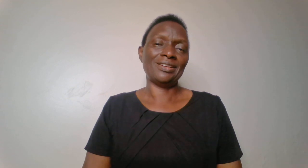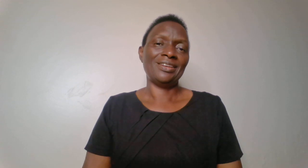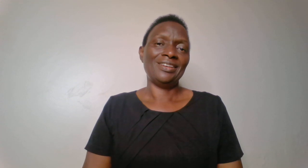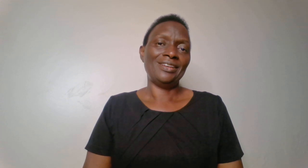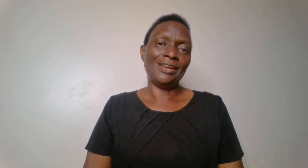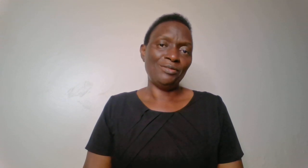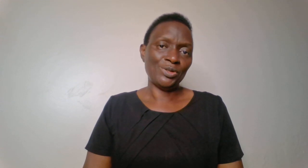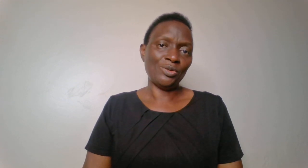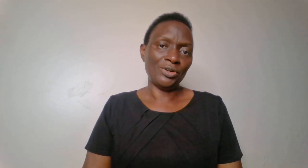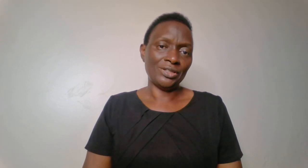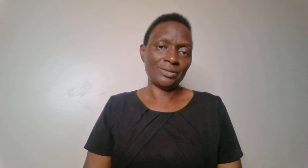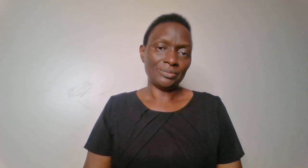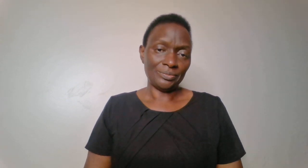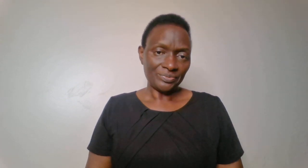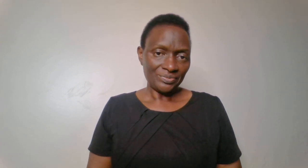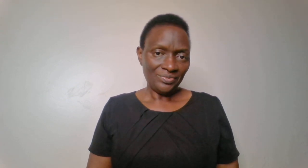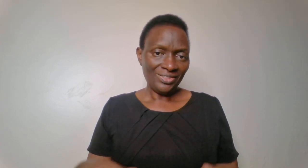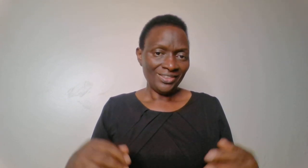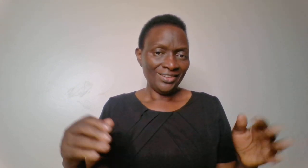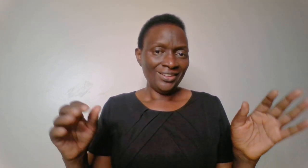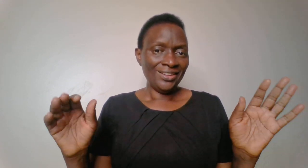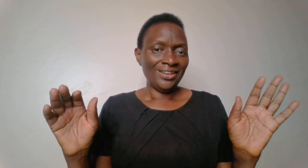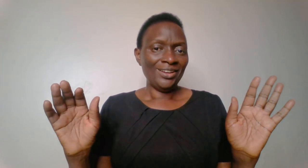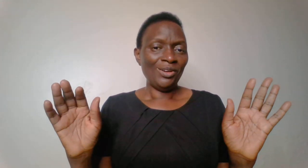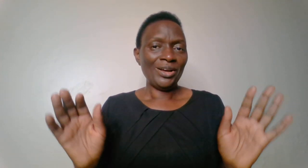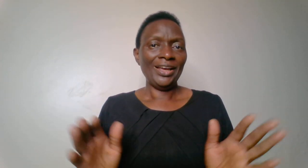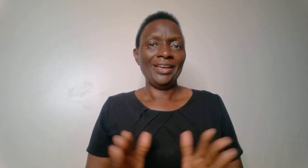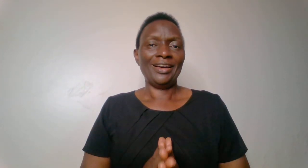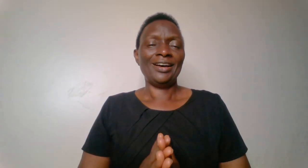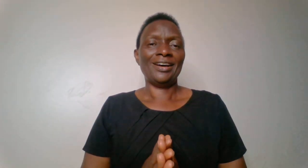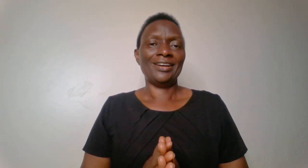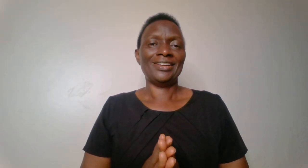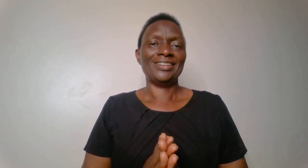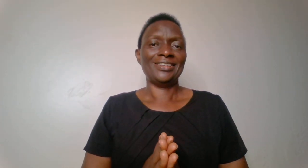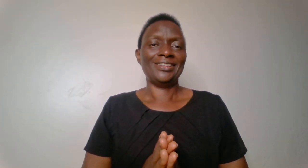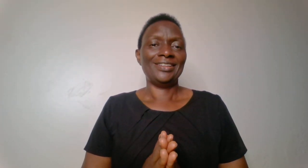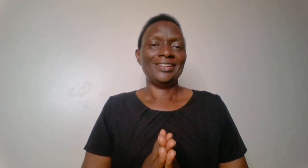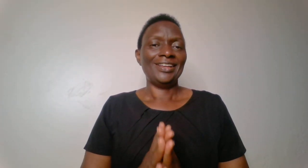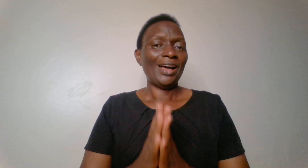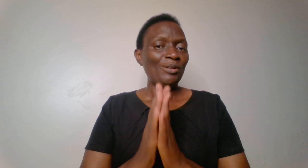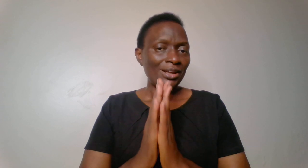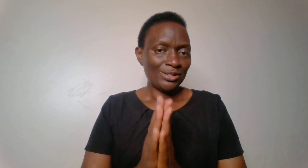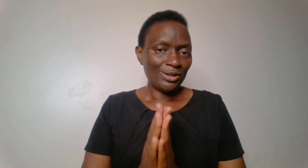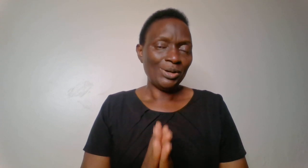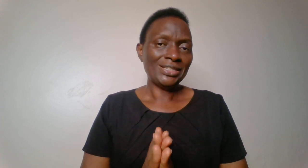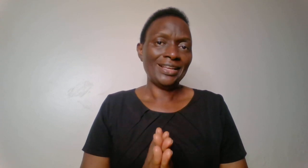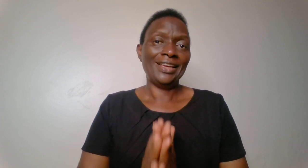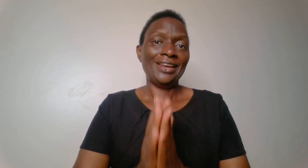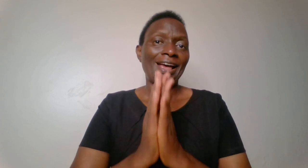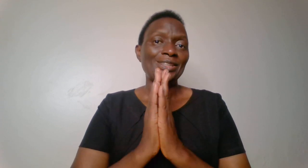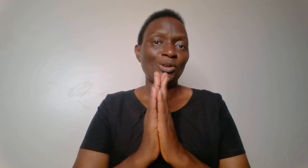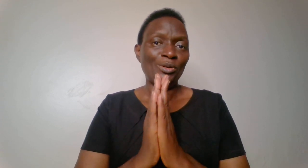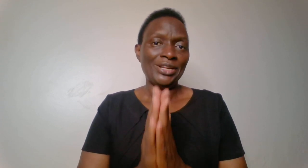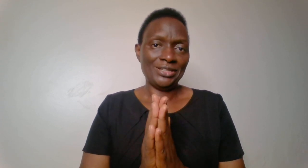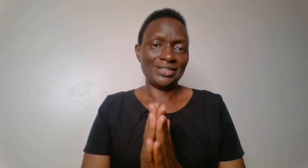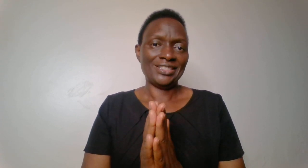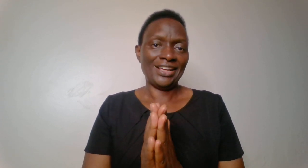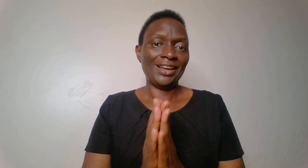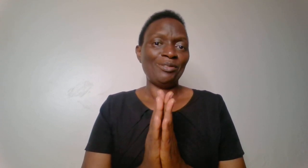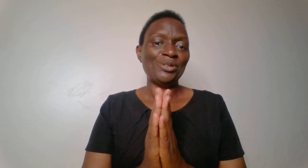life stories. Okay, I'll ask you once again as always and I will